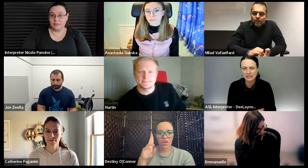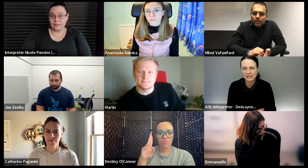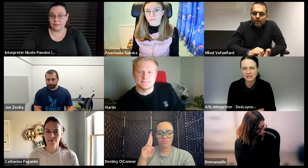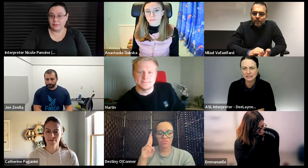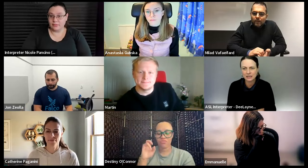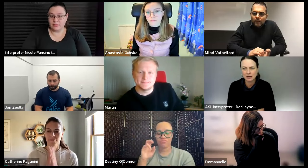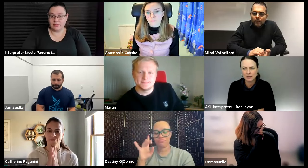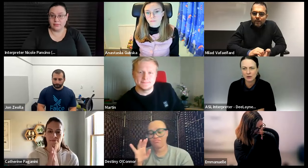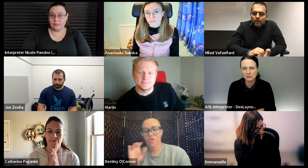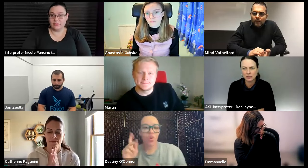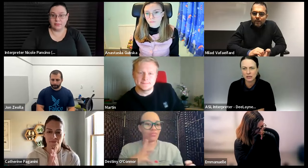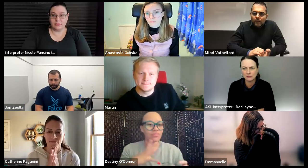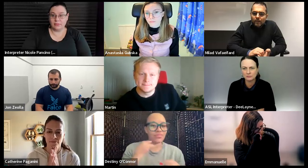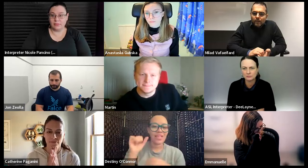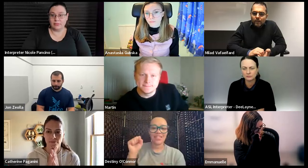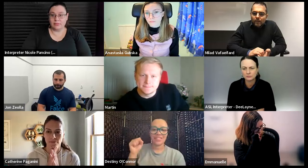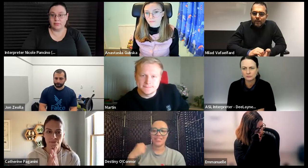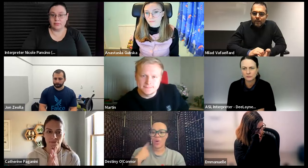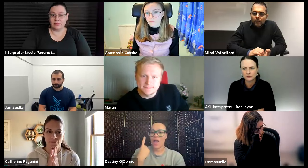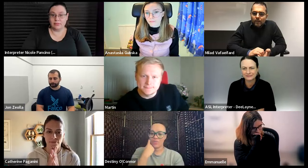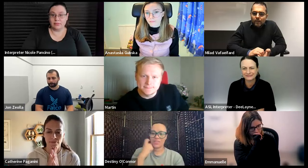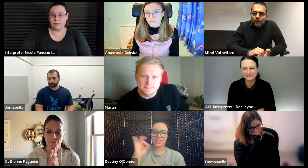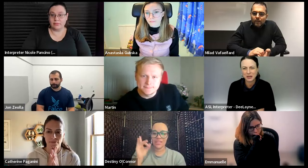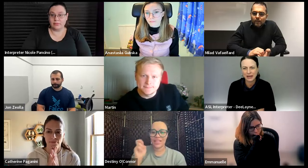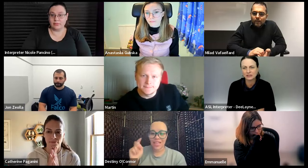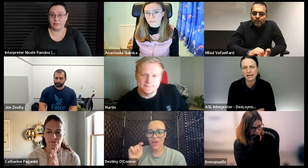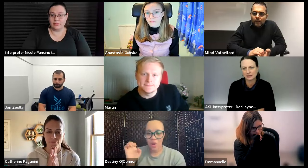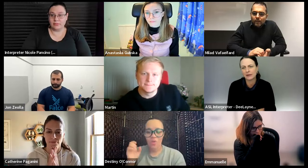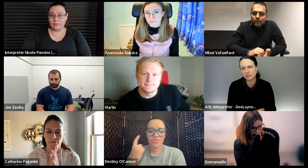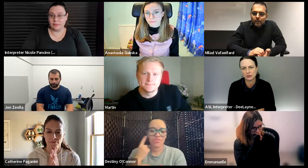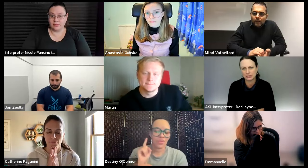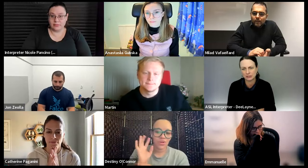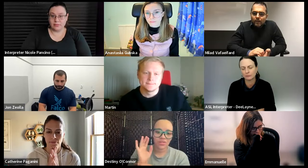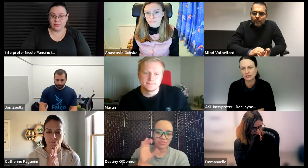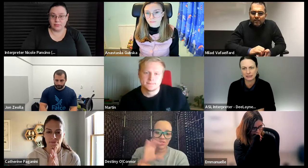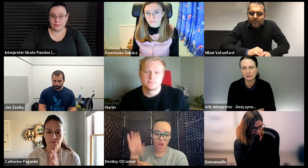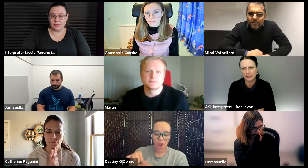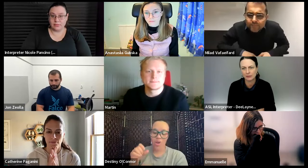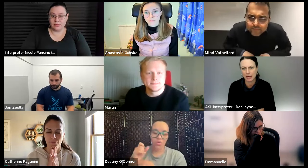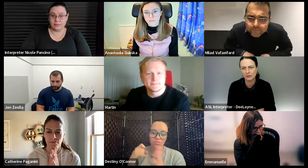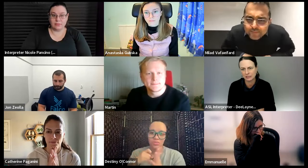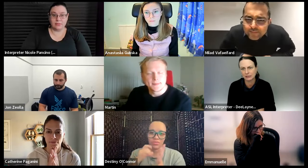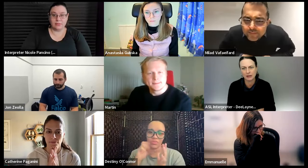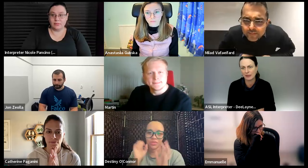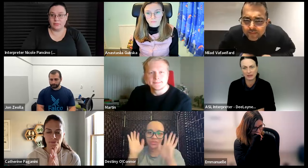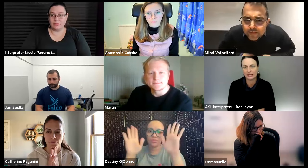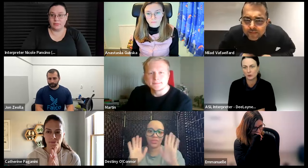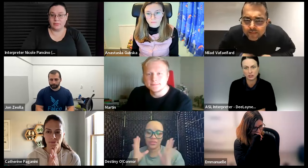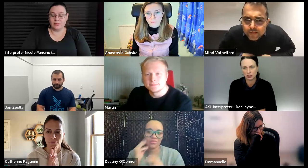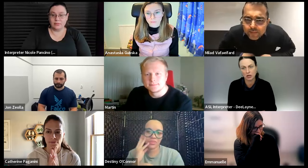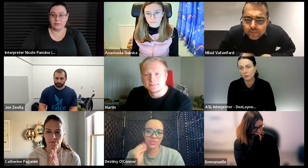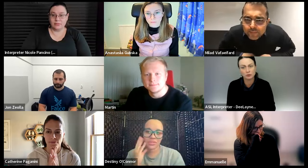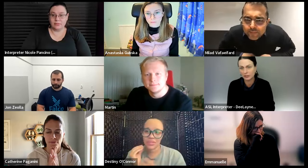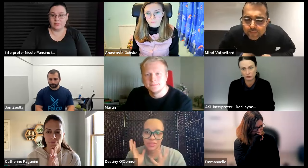and that's not about um okay so yes i was just recently speaking i was about the